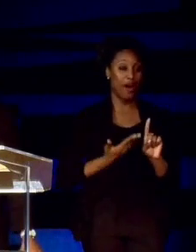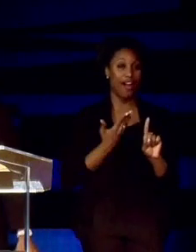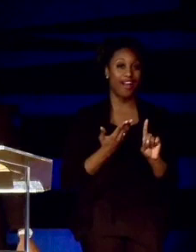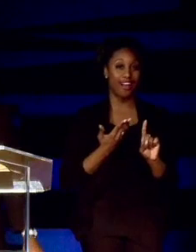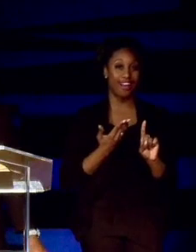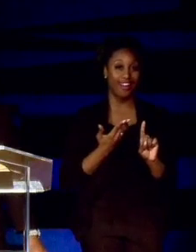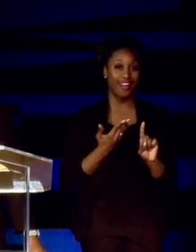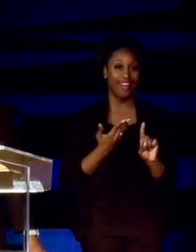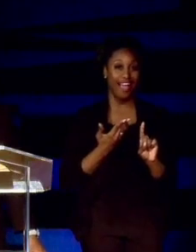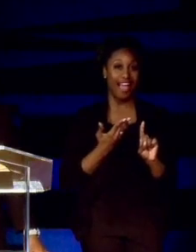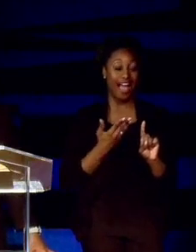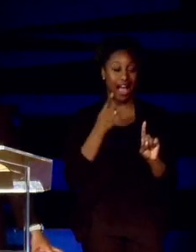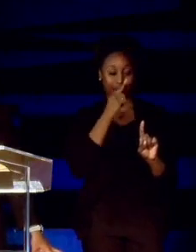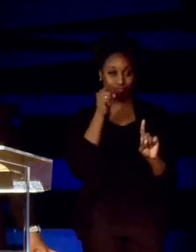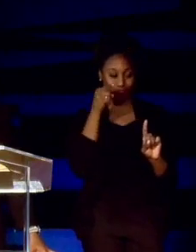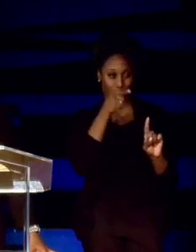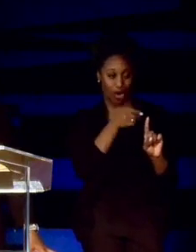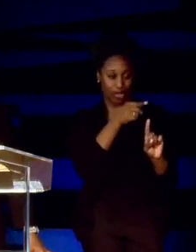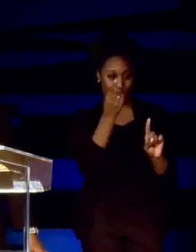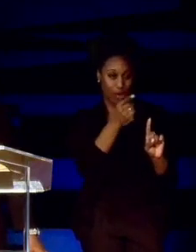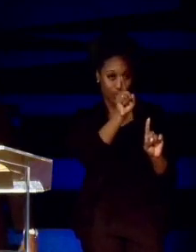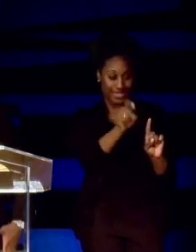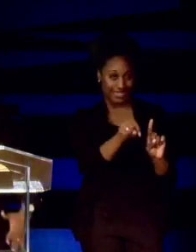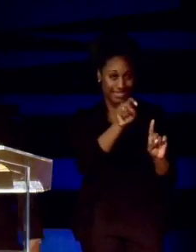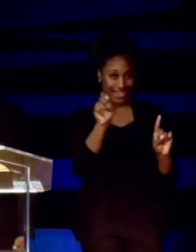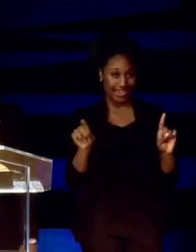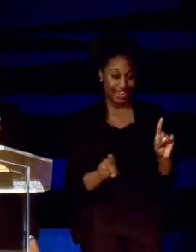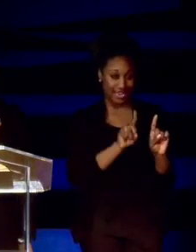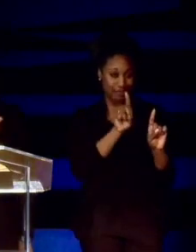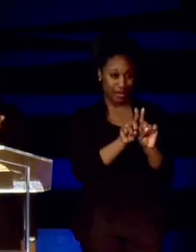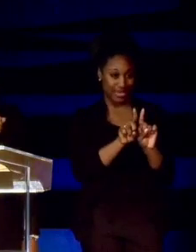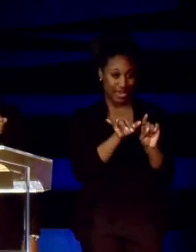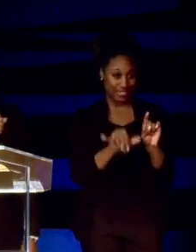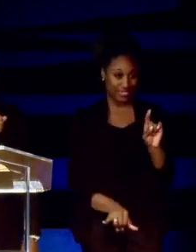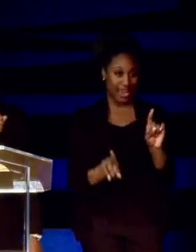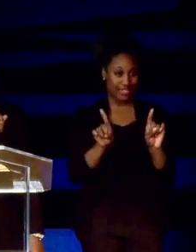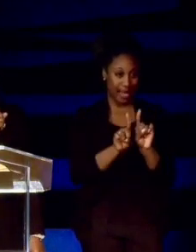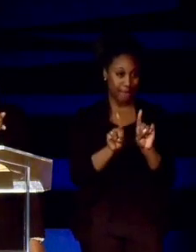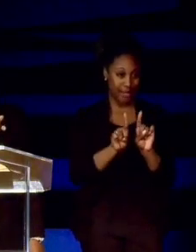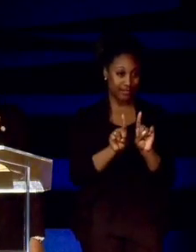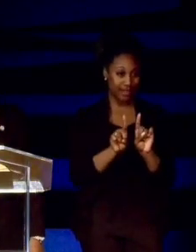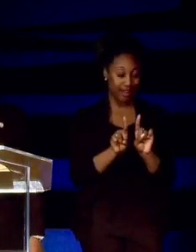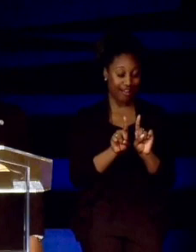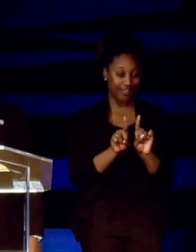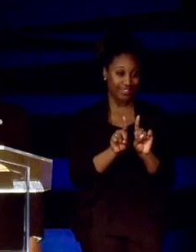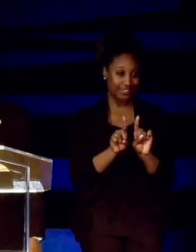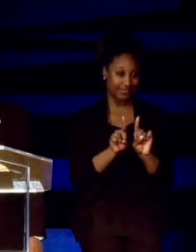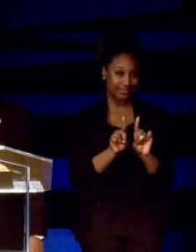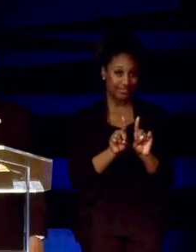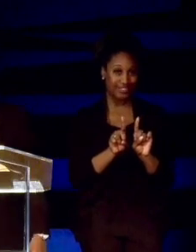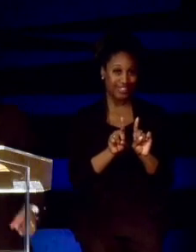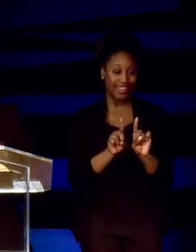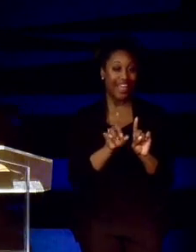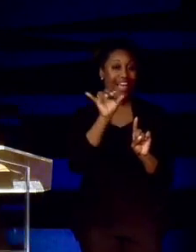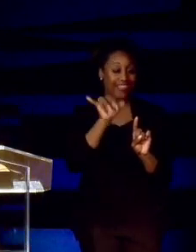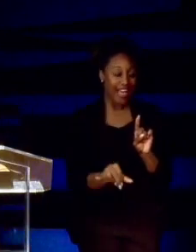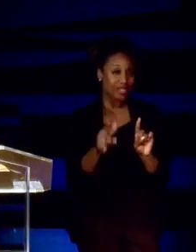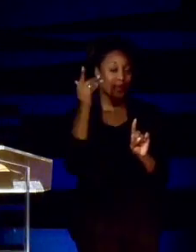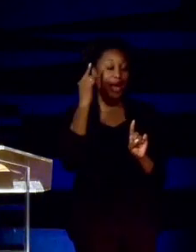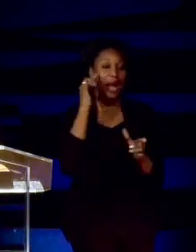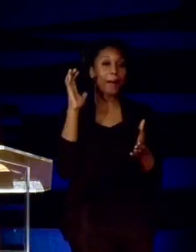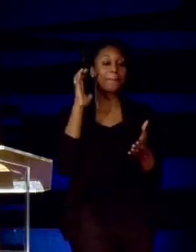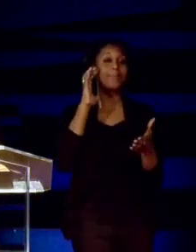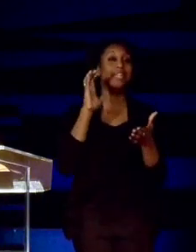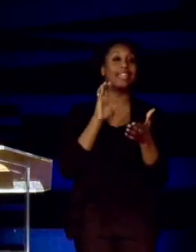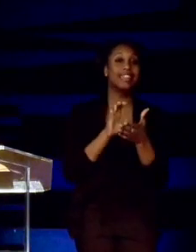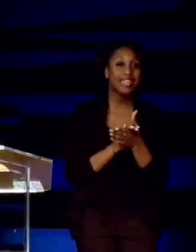I'm talking to somebody in here that needs his presence and stands side by side with you. That's why I believe